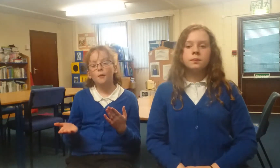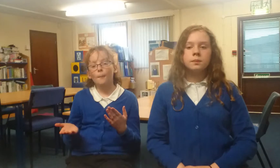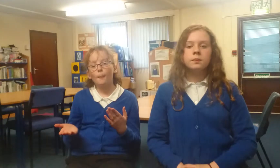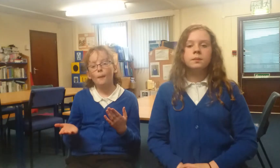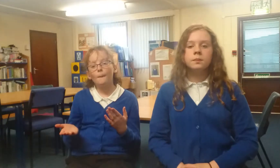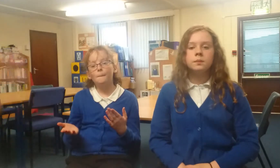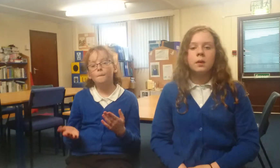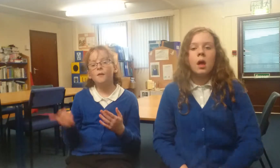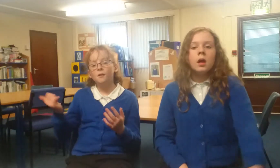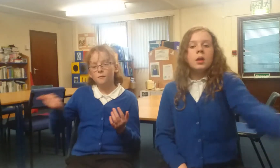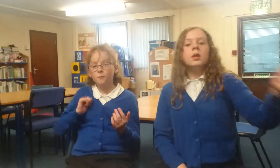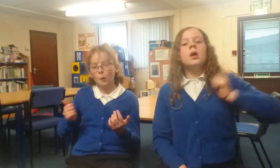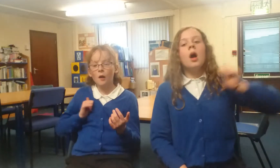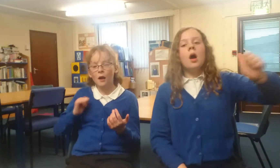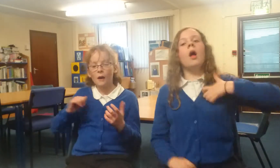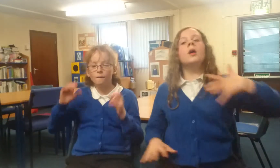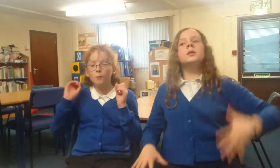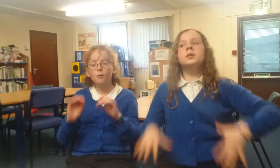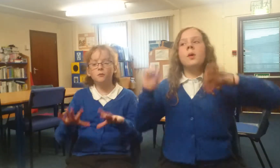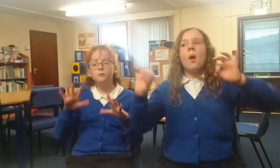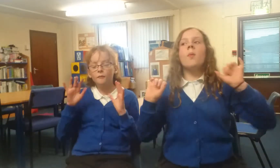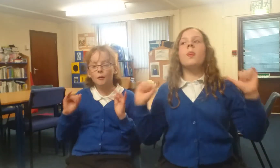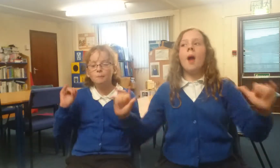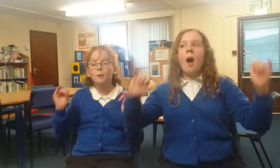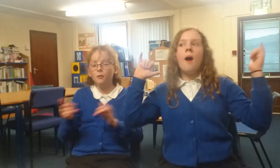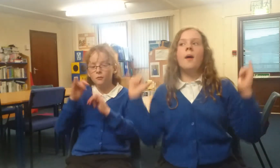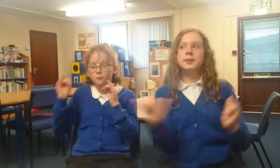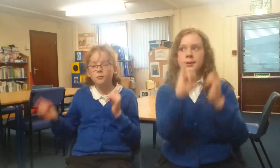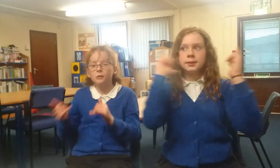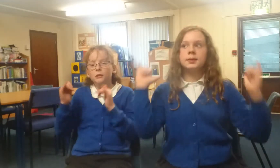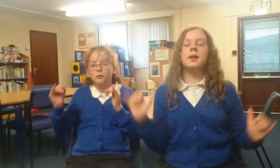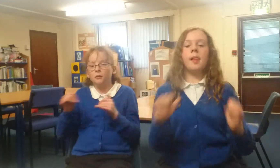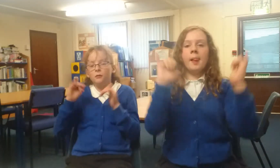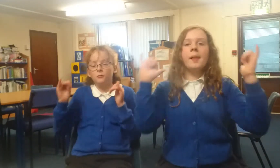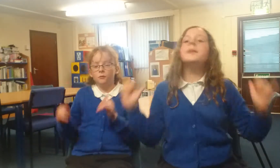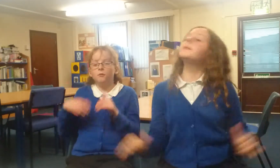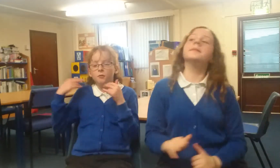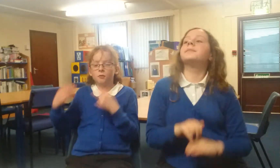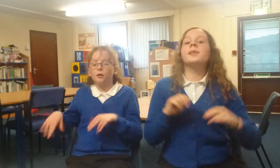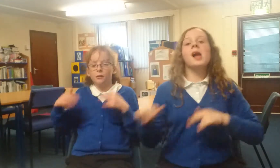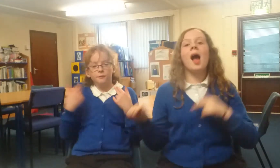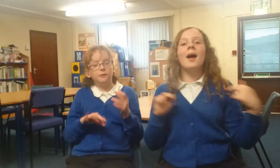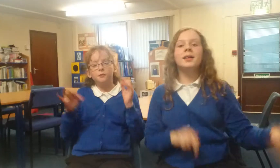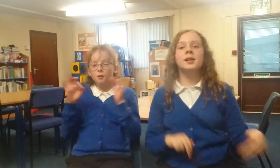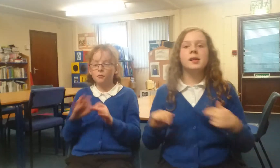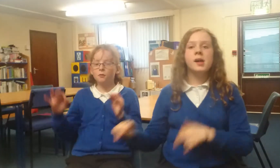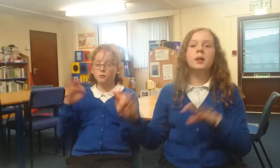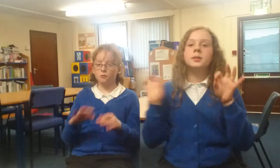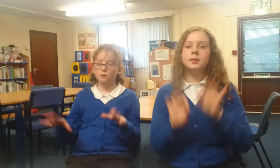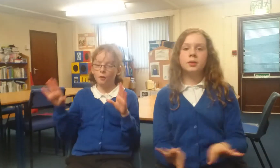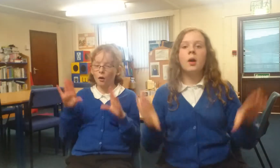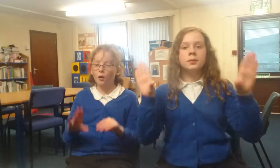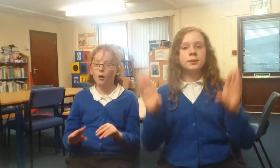We're gonna have a wonderful party And nothing's gonna stop us from dancing